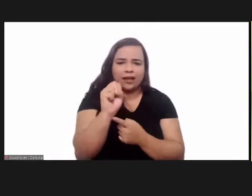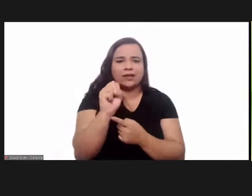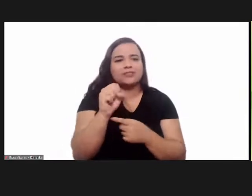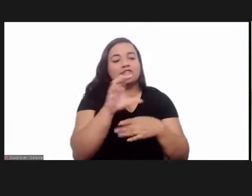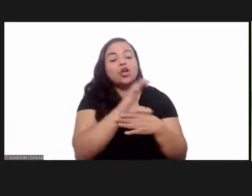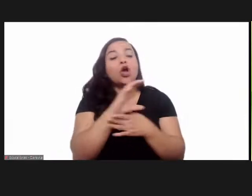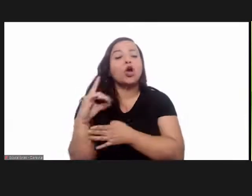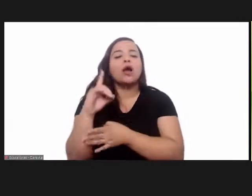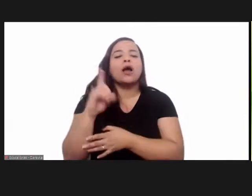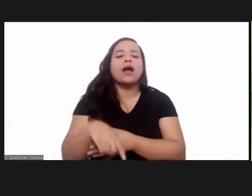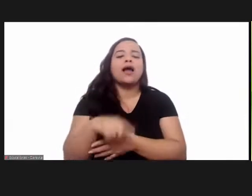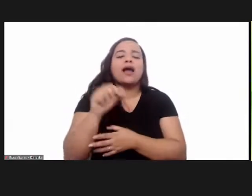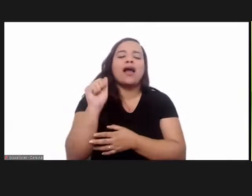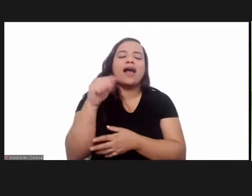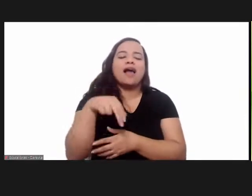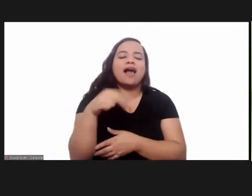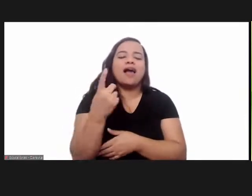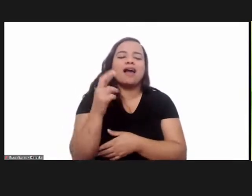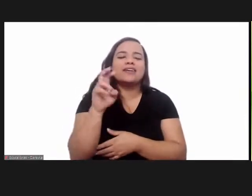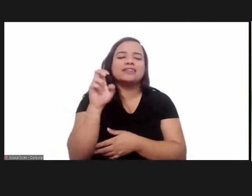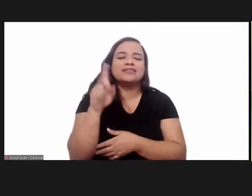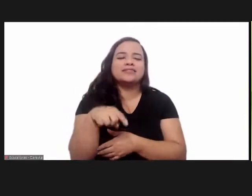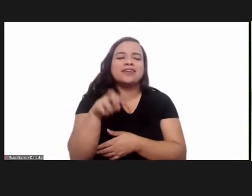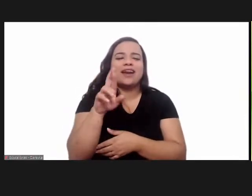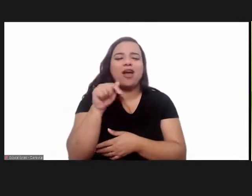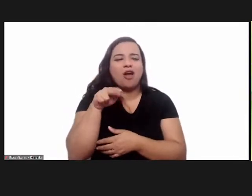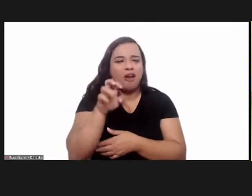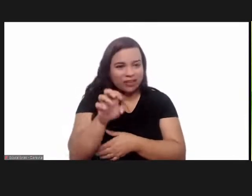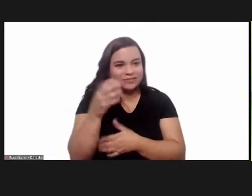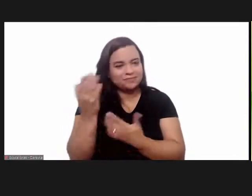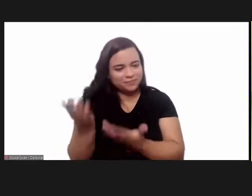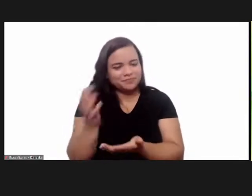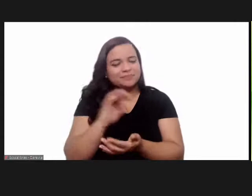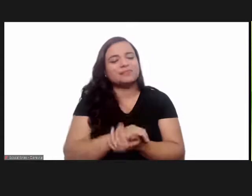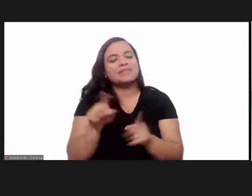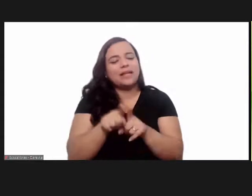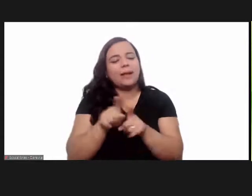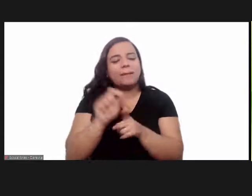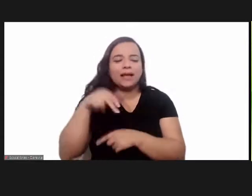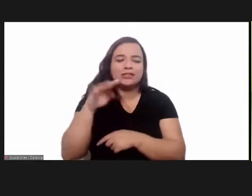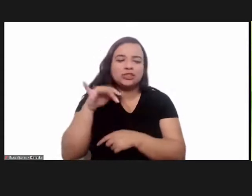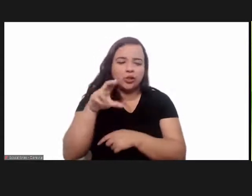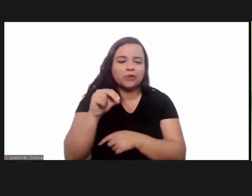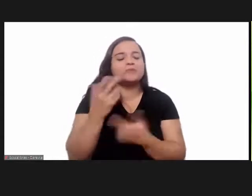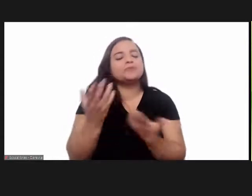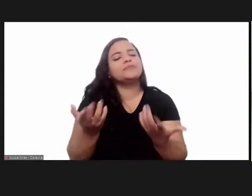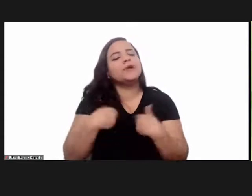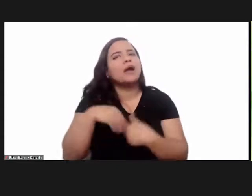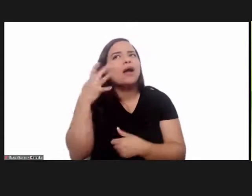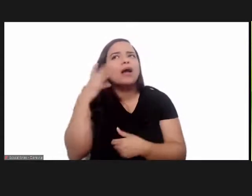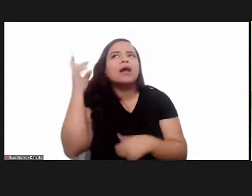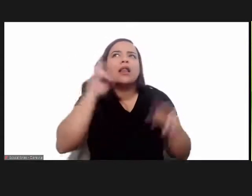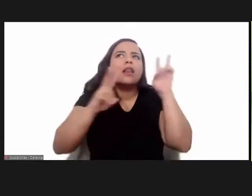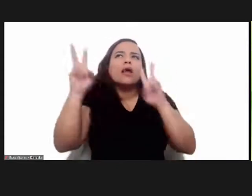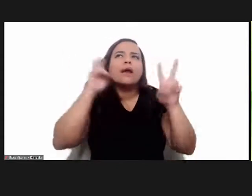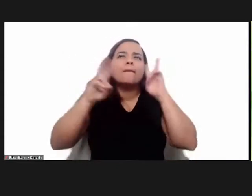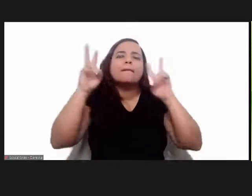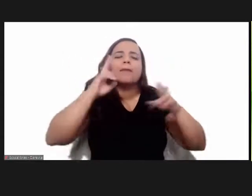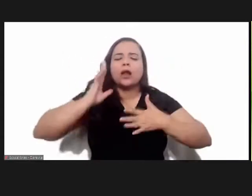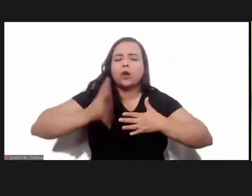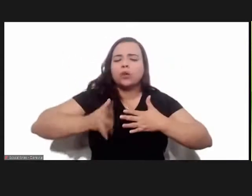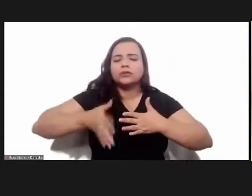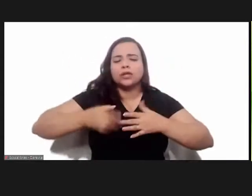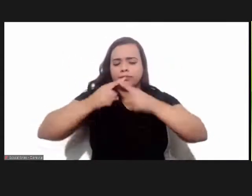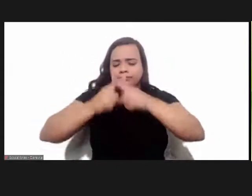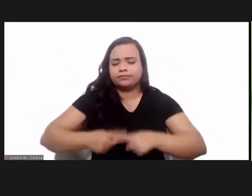rocchi and by tanya arauso george i believe that the citations to the tradition and the contemporary